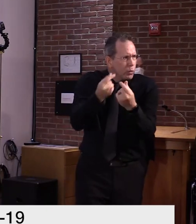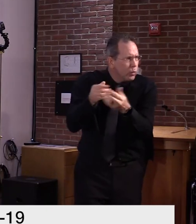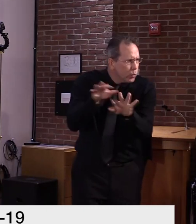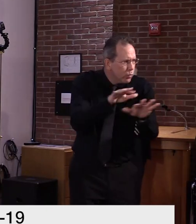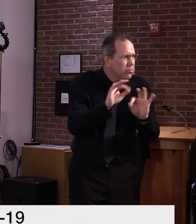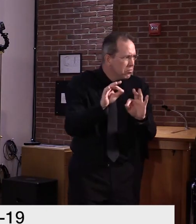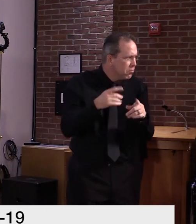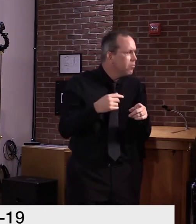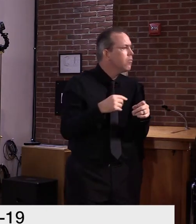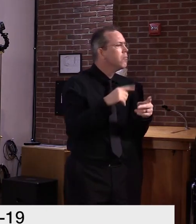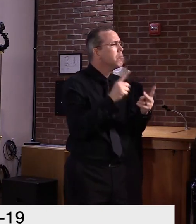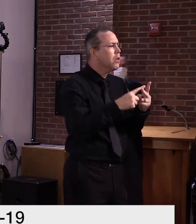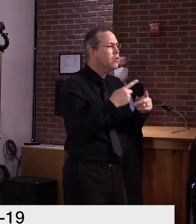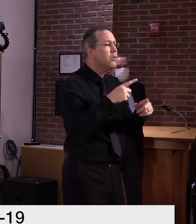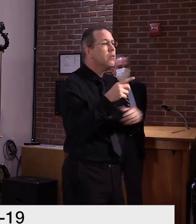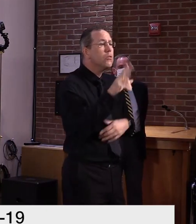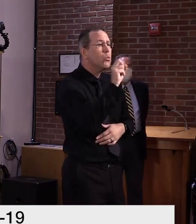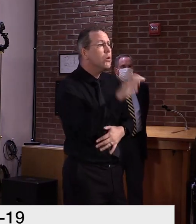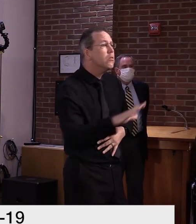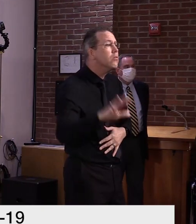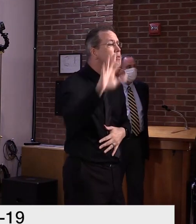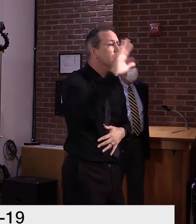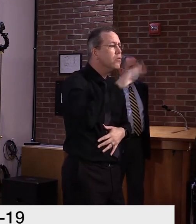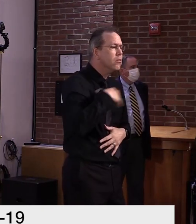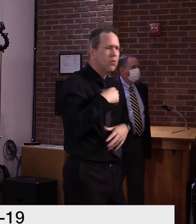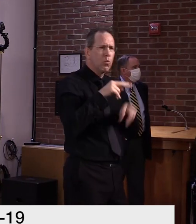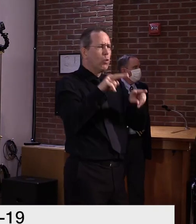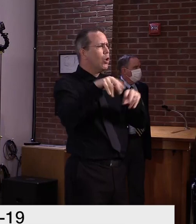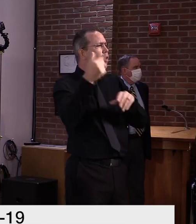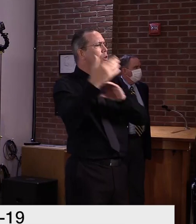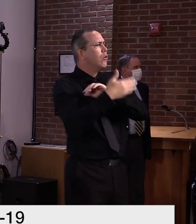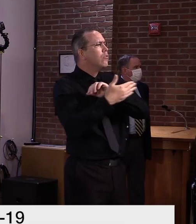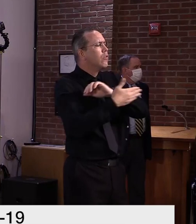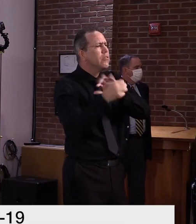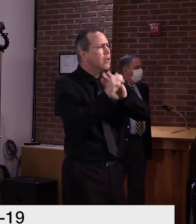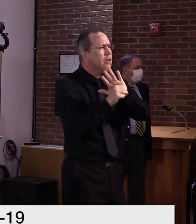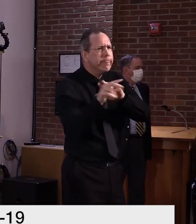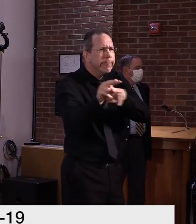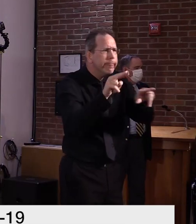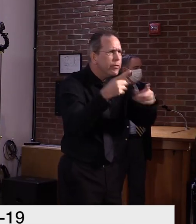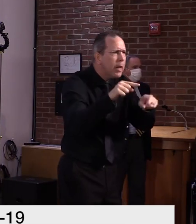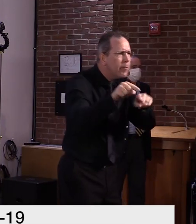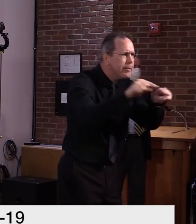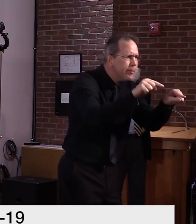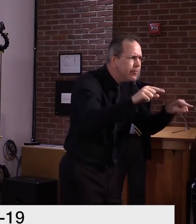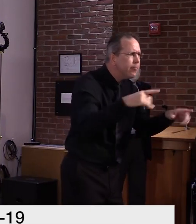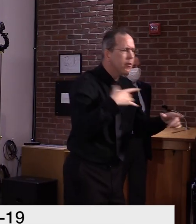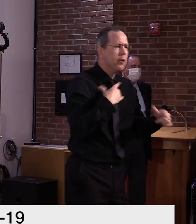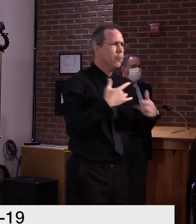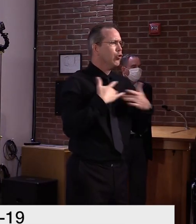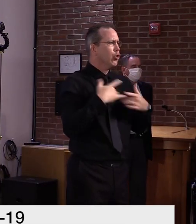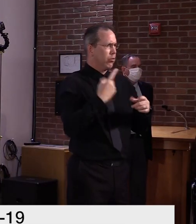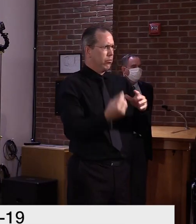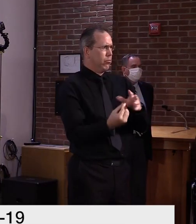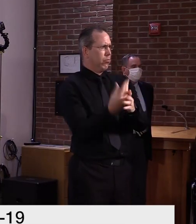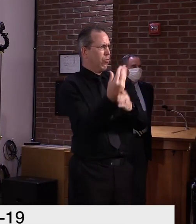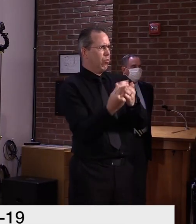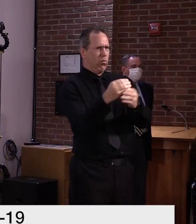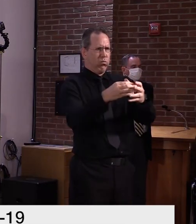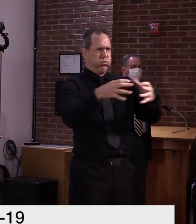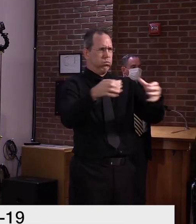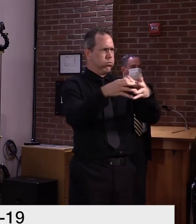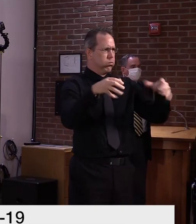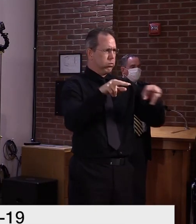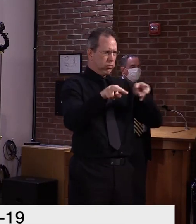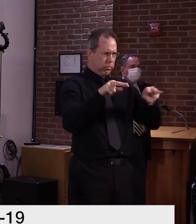around the country. And to be honest, I'm concerned. While our trends still look really good here in Vermont,